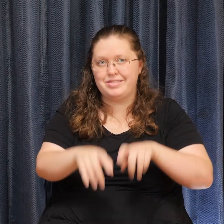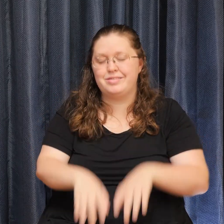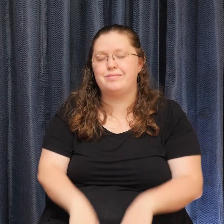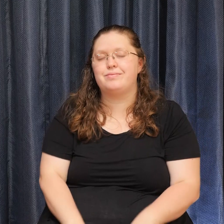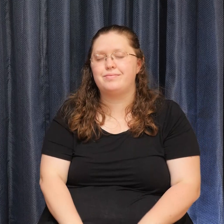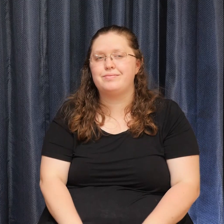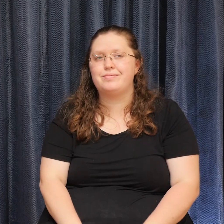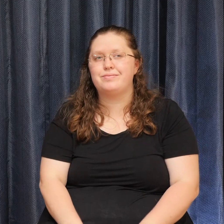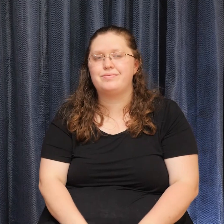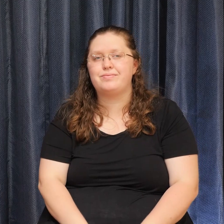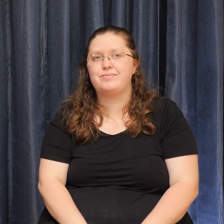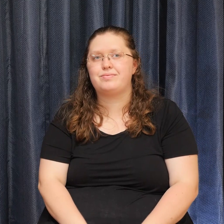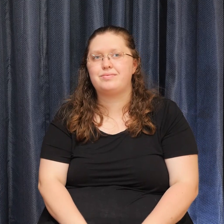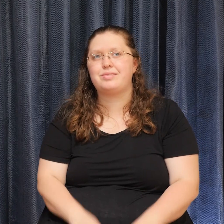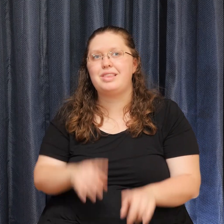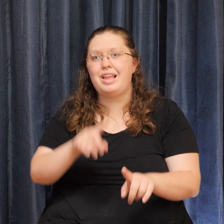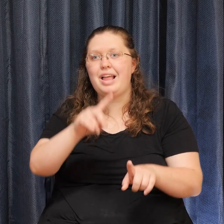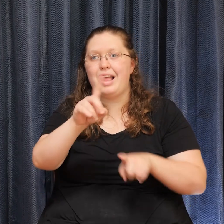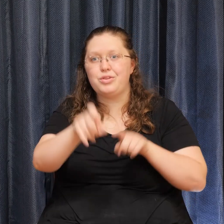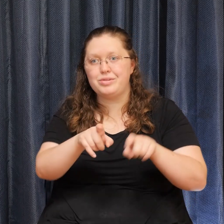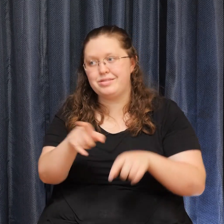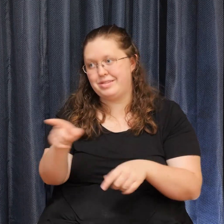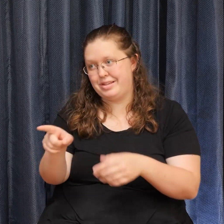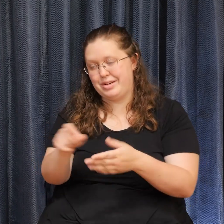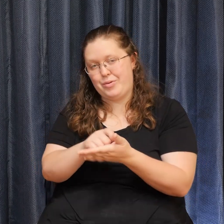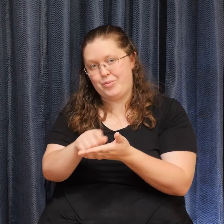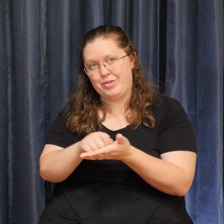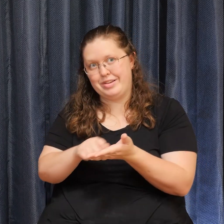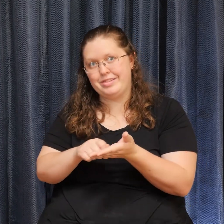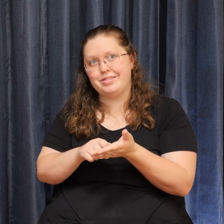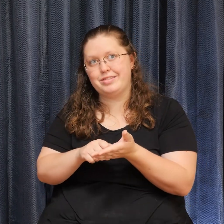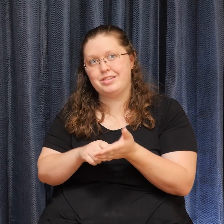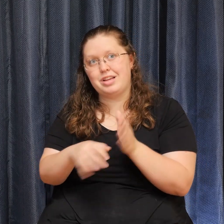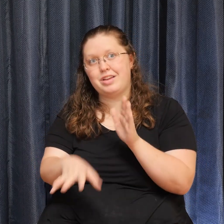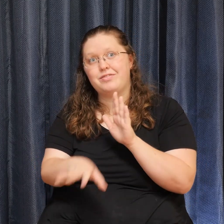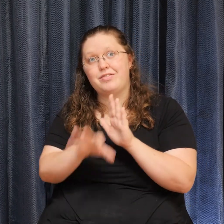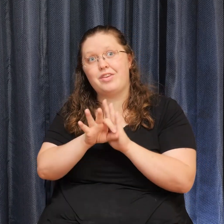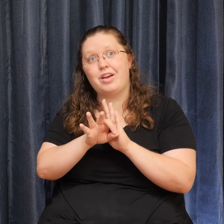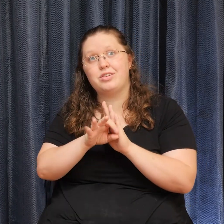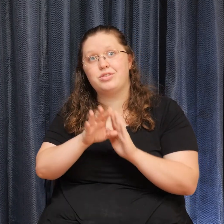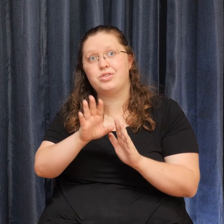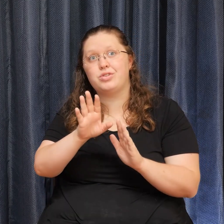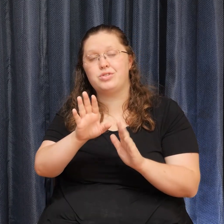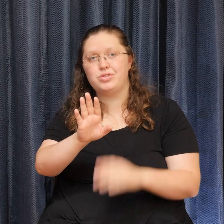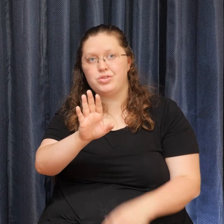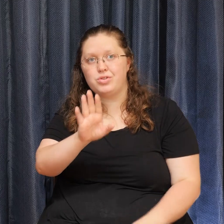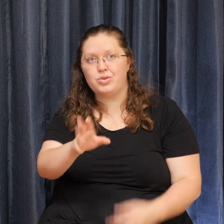Ask questions He writes And find your voice To ask for what you want